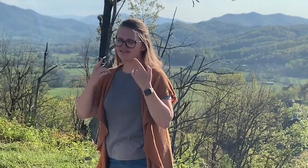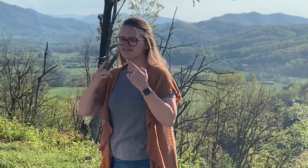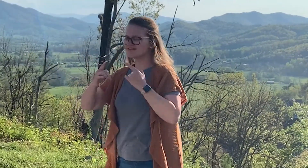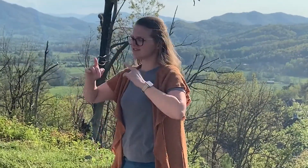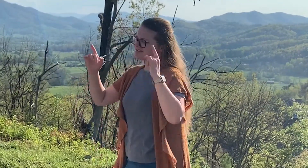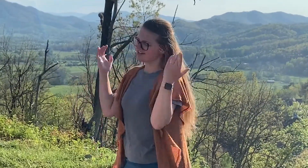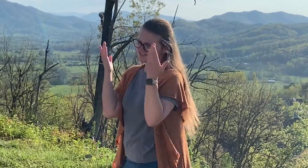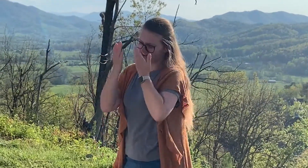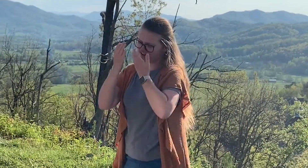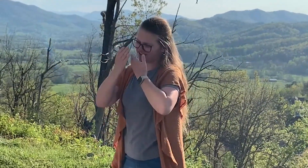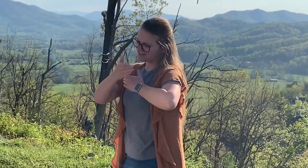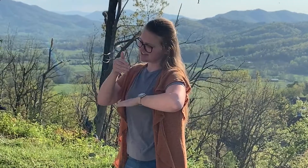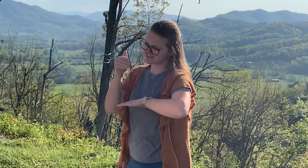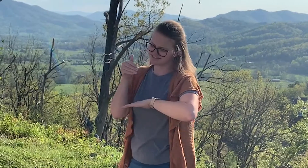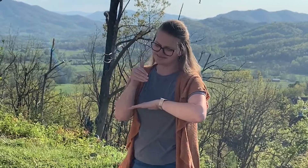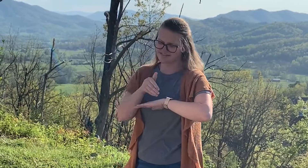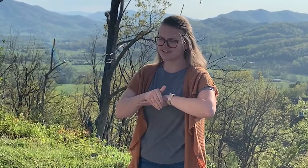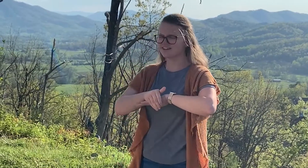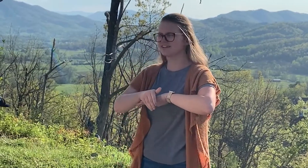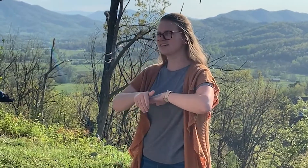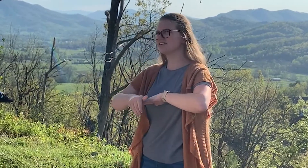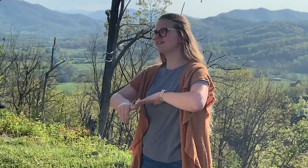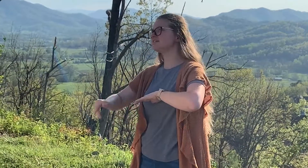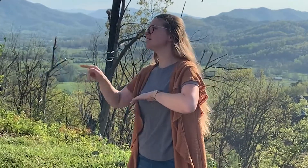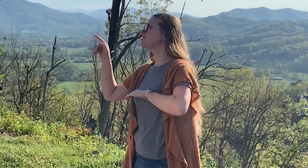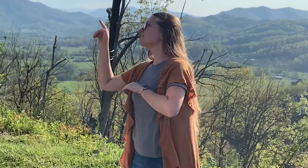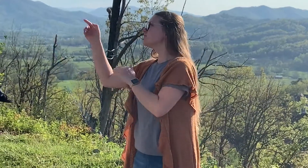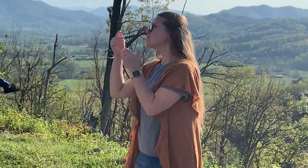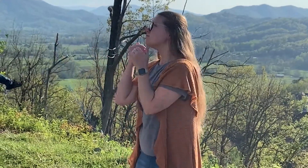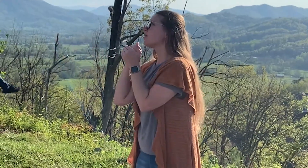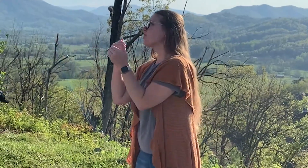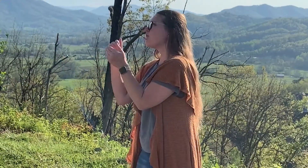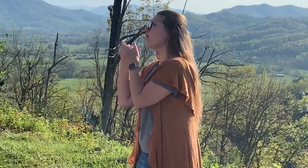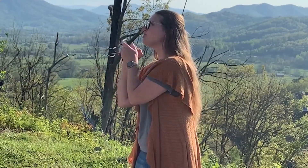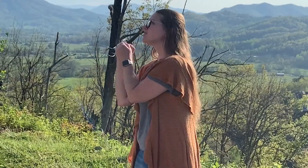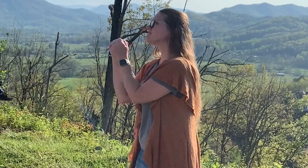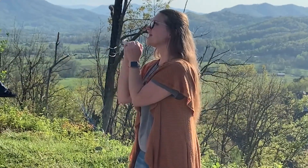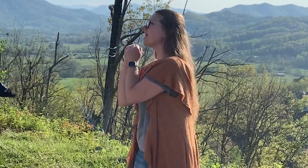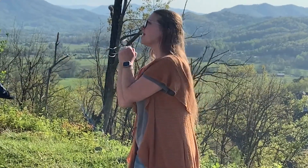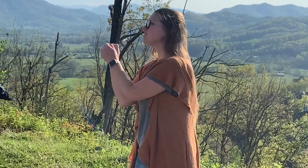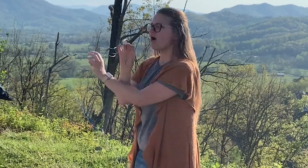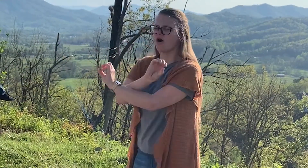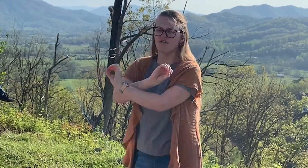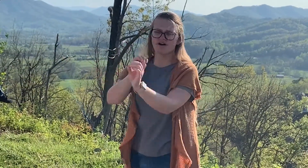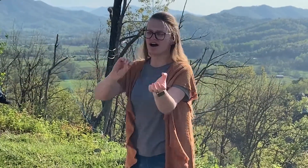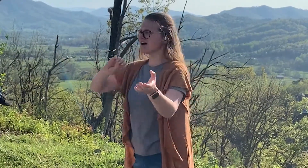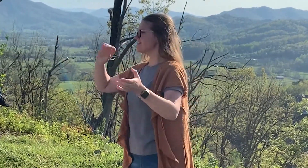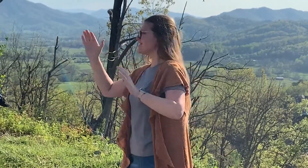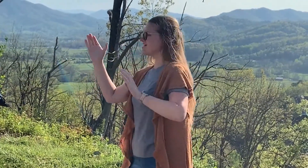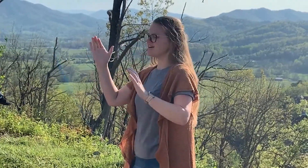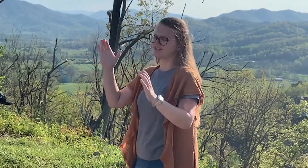In darkest night, you are close like no other.